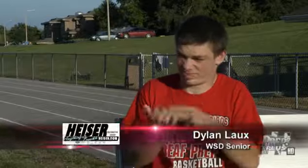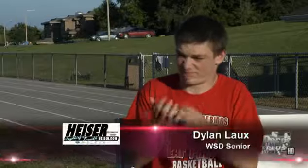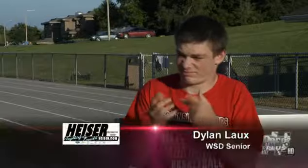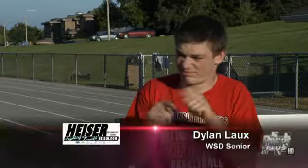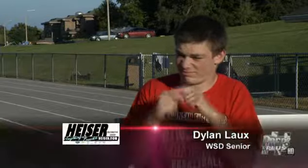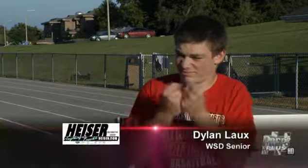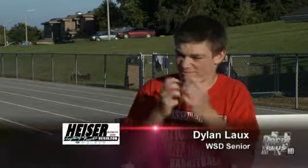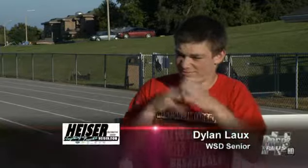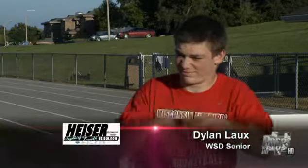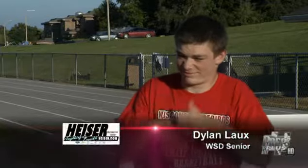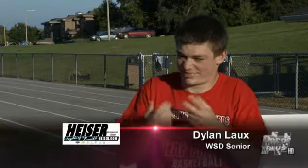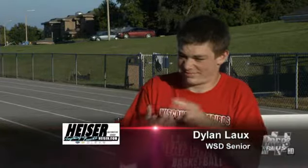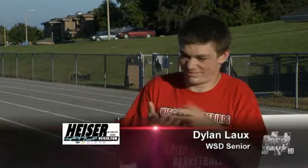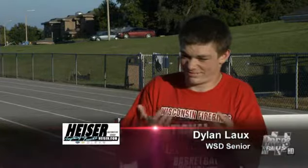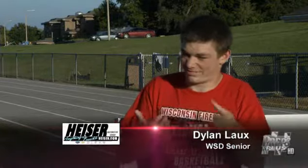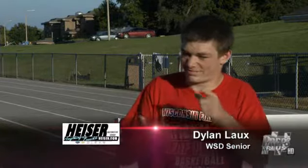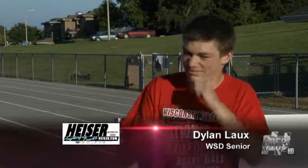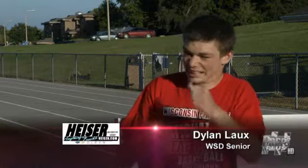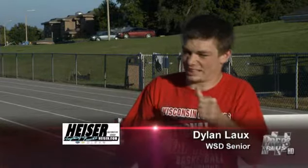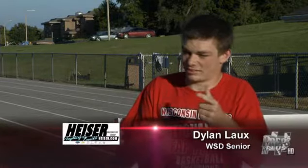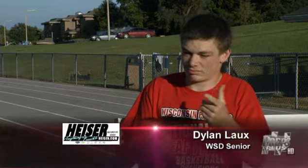Without having that winning mentality, you can't win as a team.